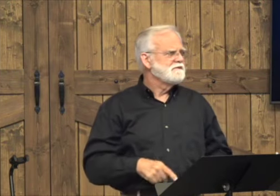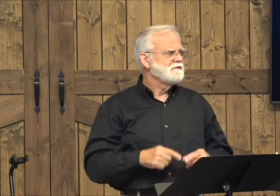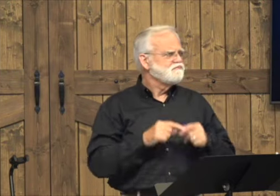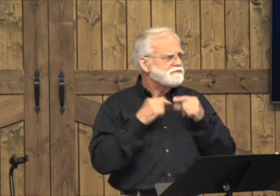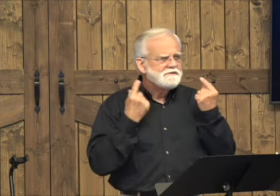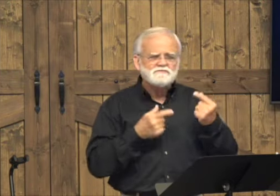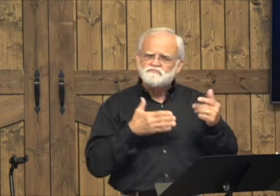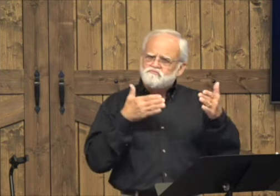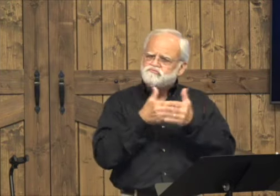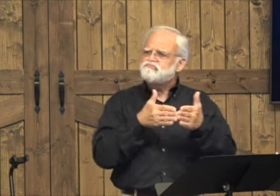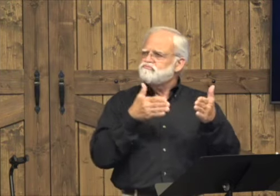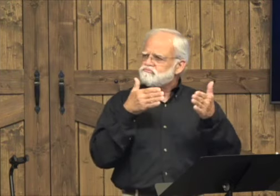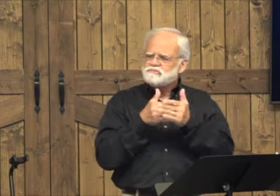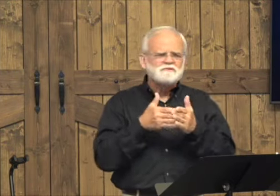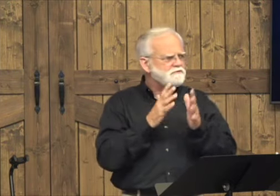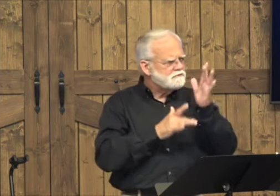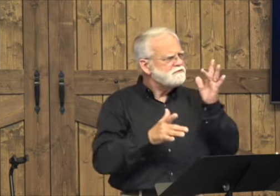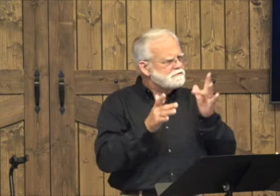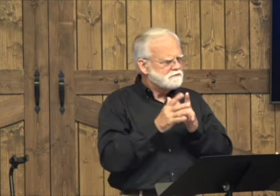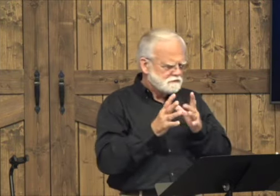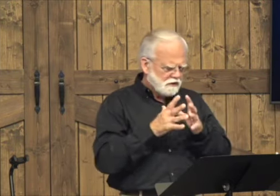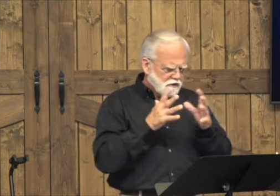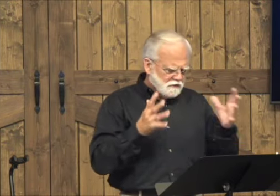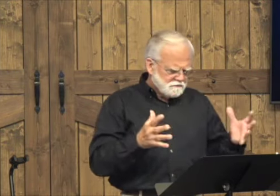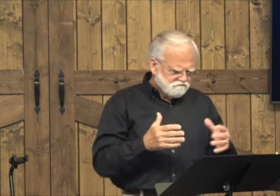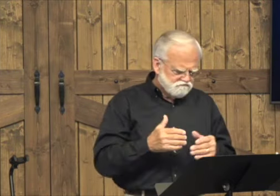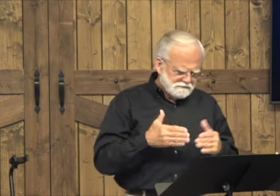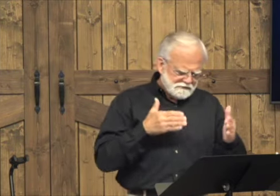The other Pharisees, they were opposed to Jesus.